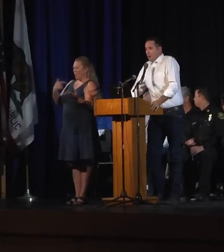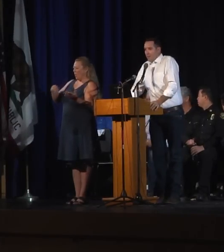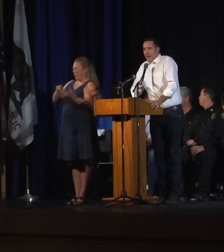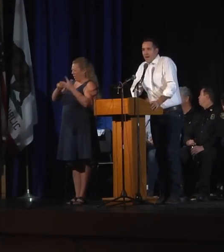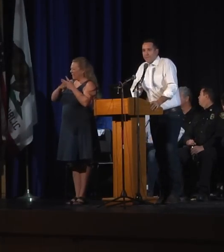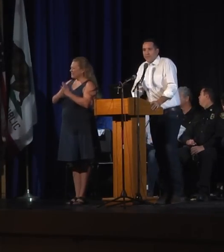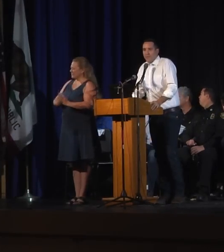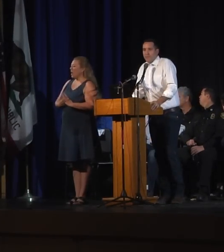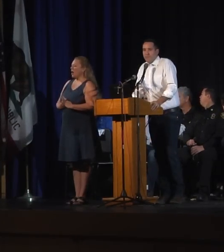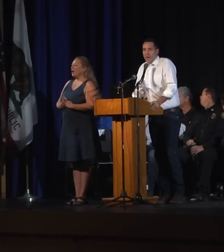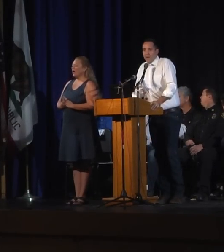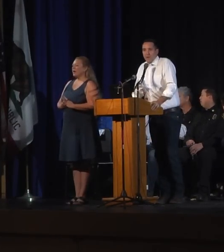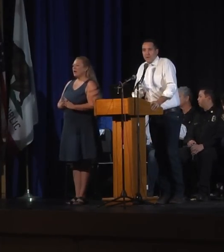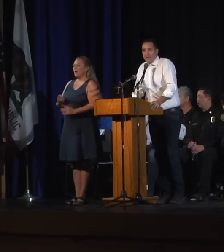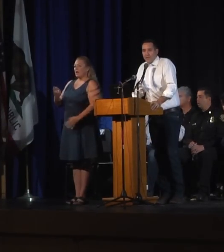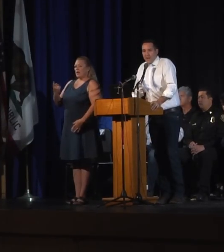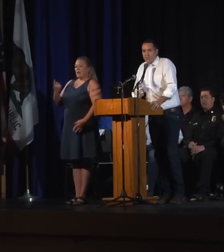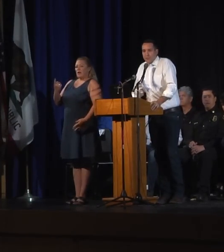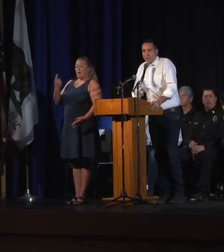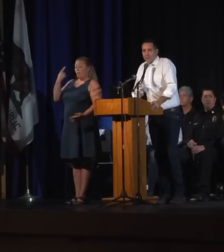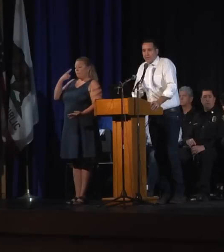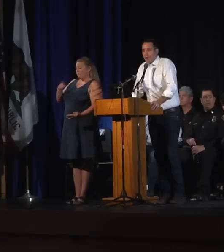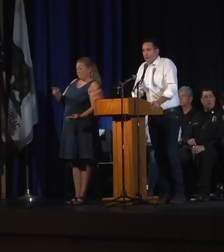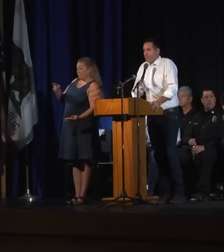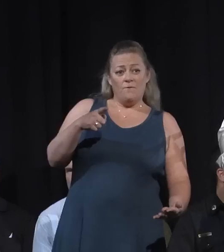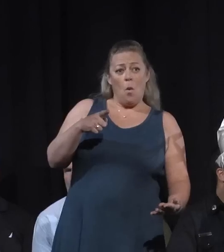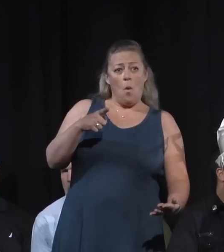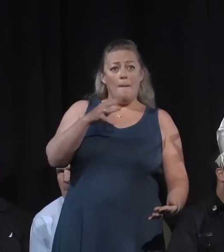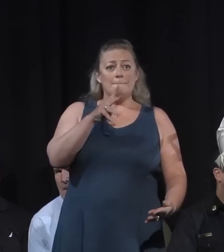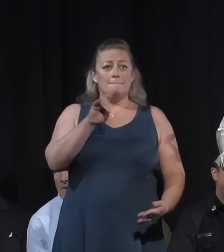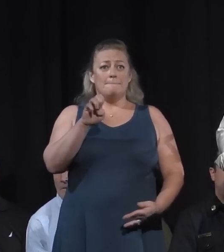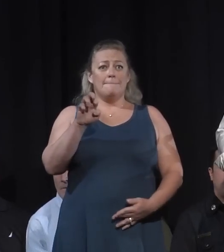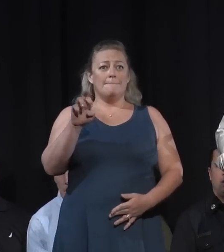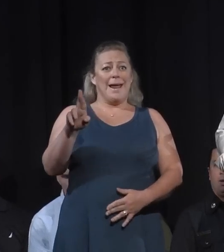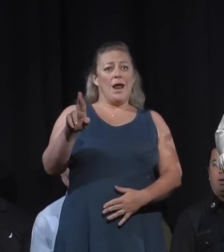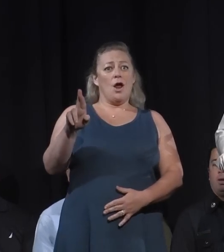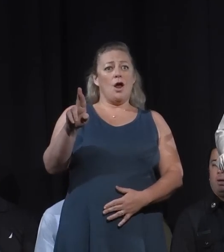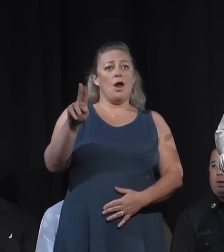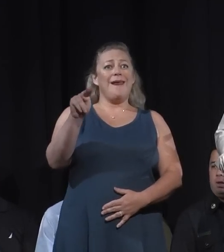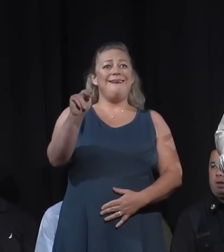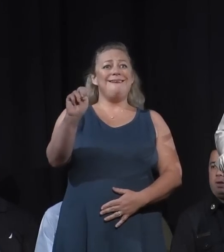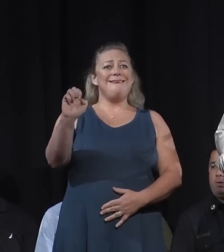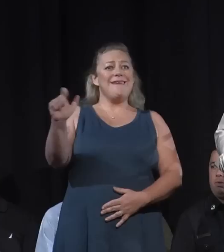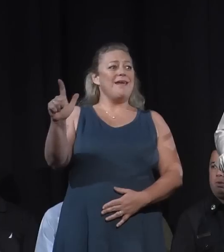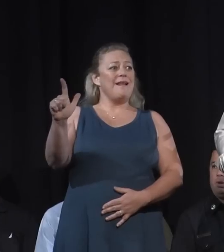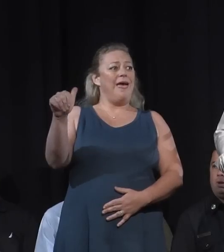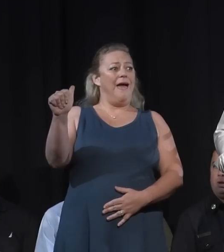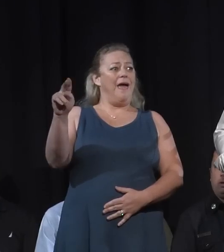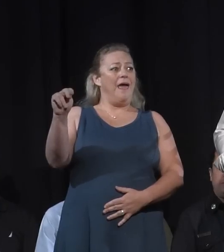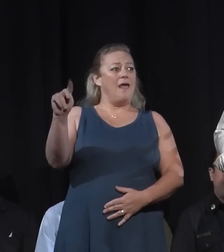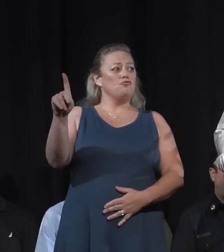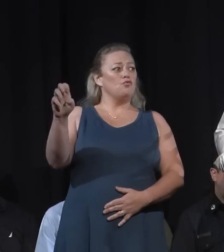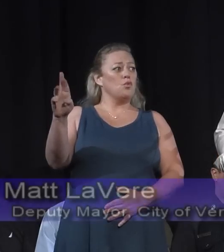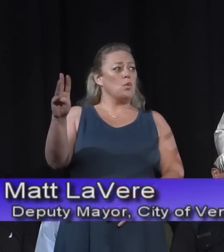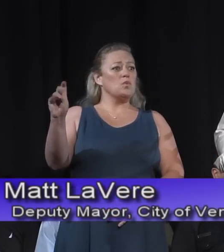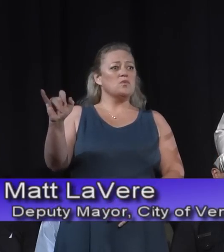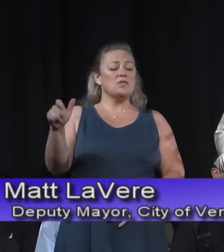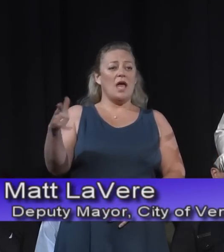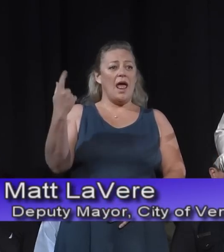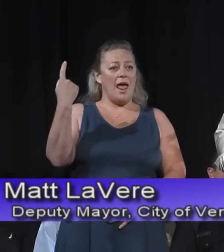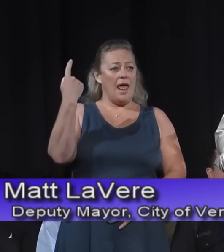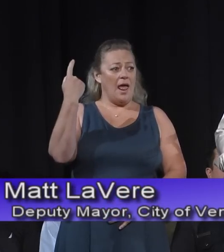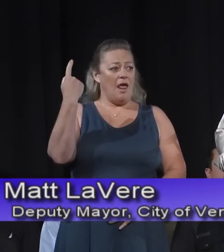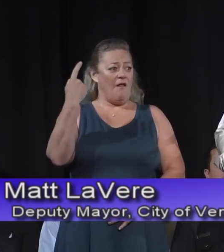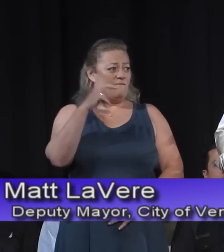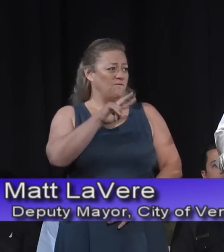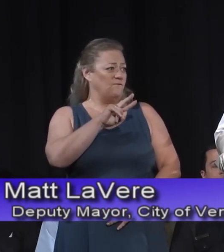On behalf of Mayor Neal Andrews and all of my colleagues on the Ventura City Council, thank you all so